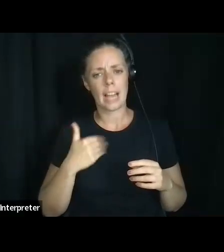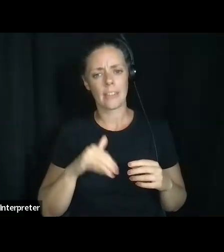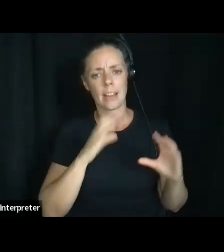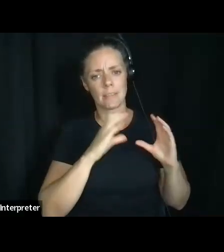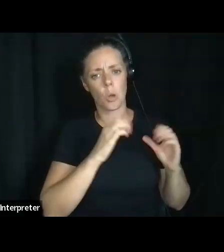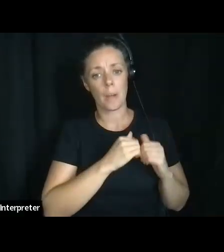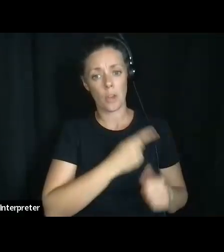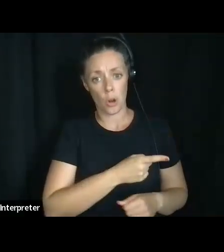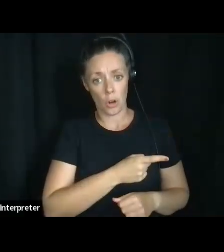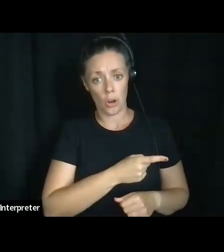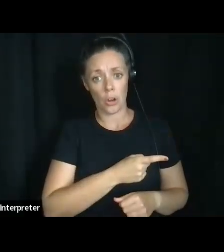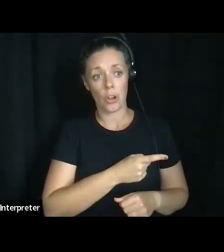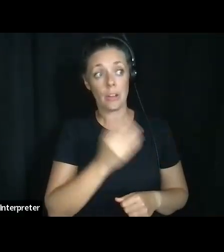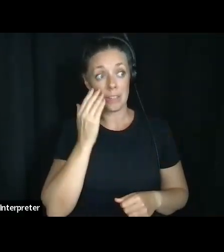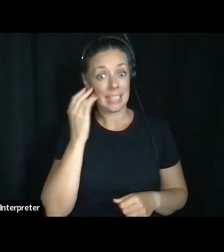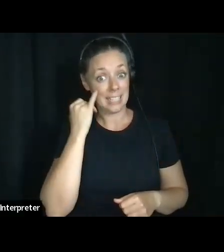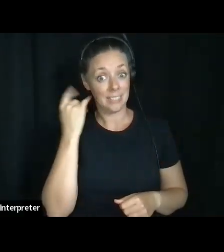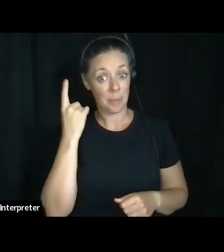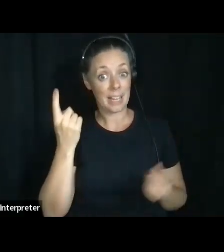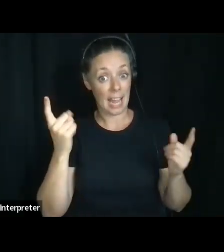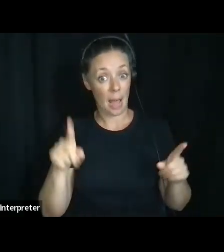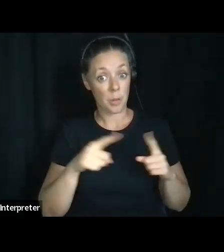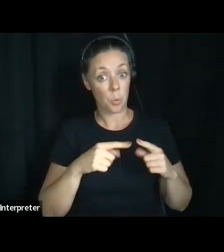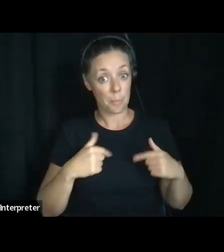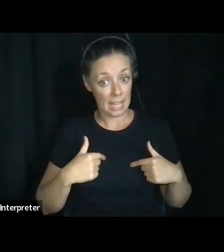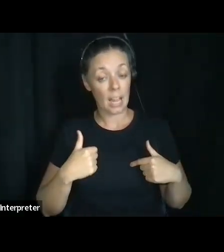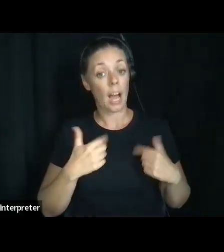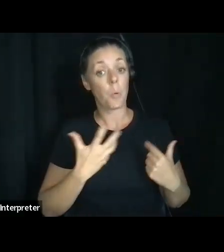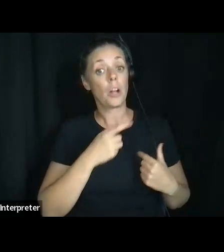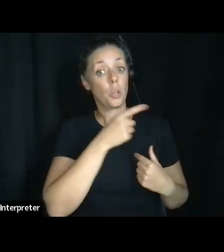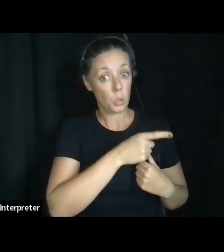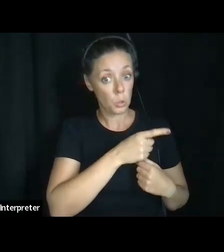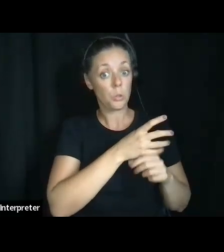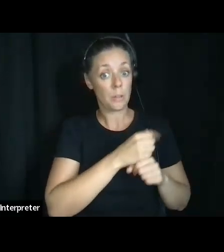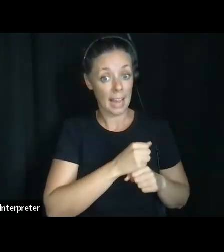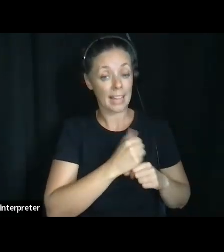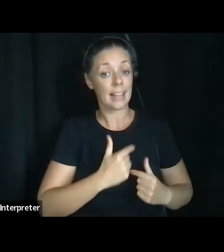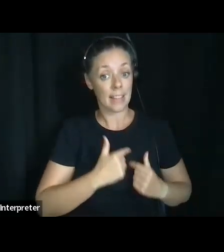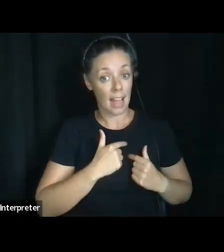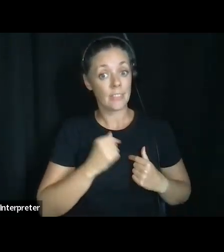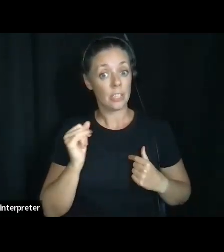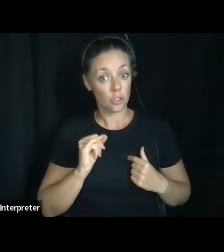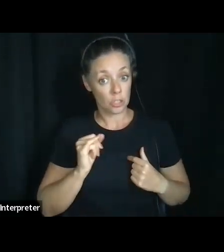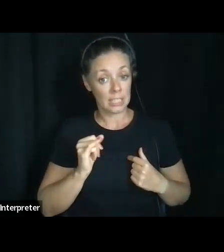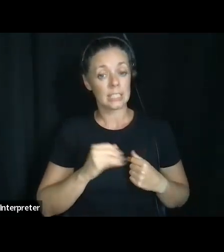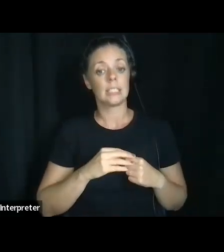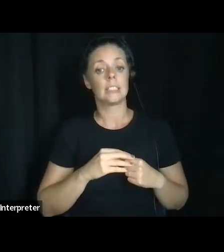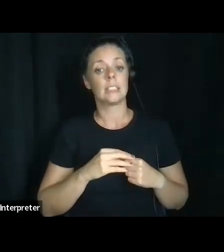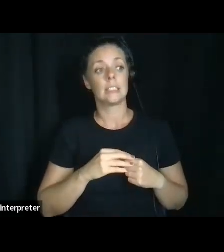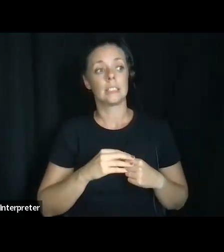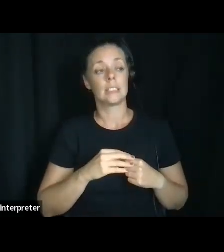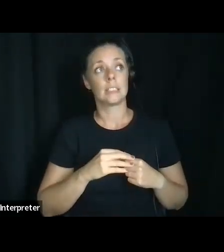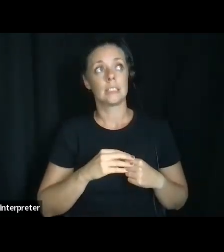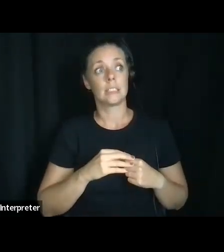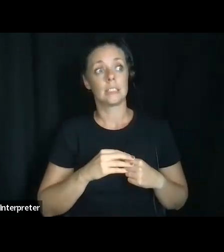with her though. You know, if something happened to me, I want you to get the life insurance, make your payments little by little to the